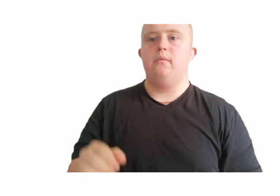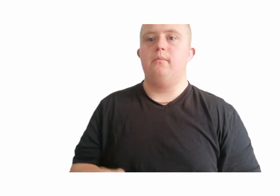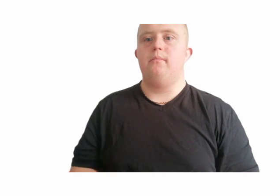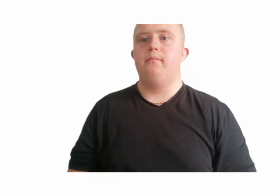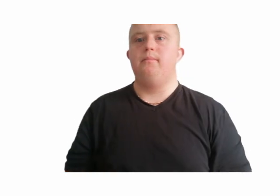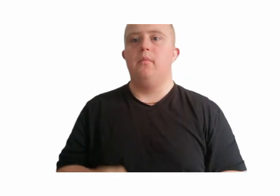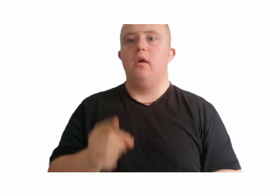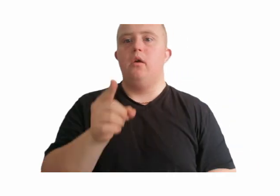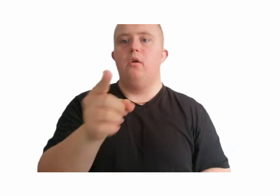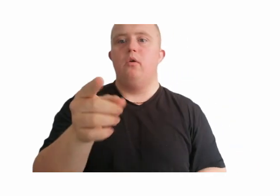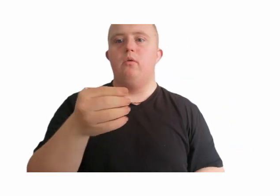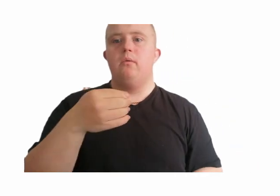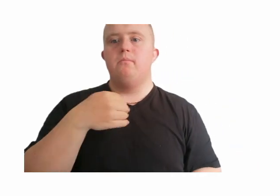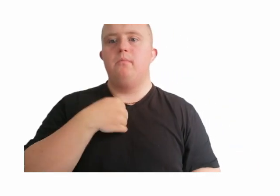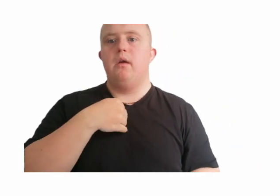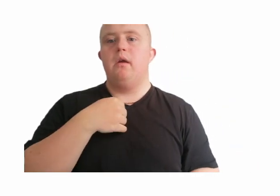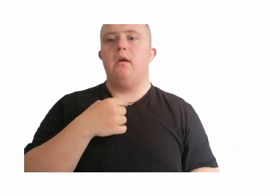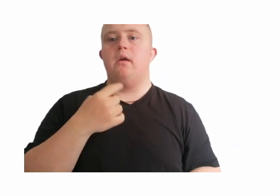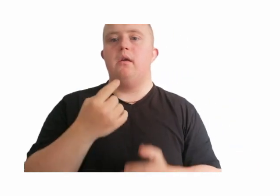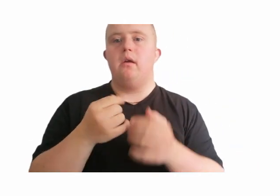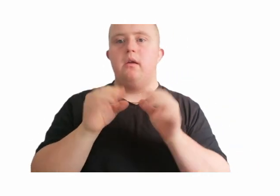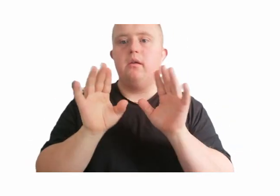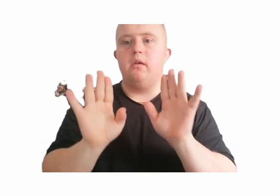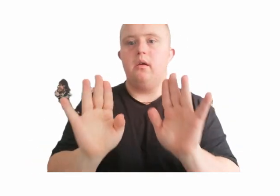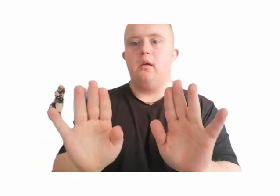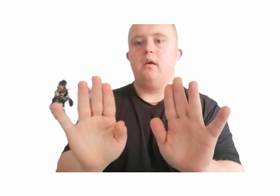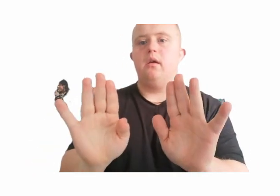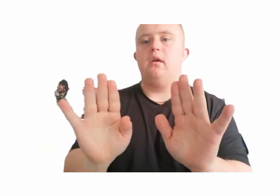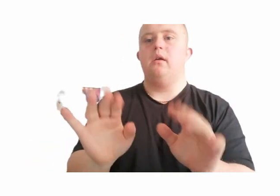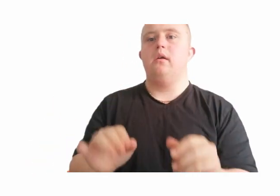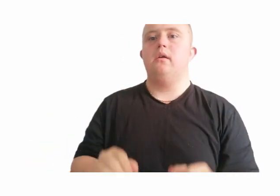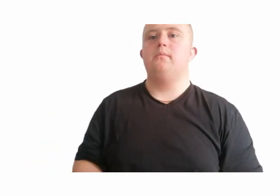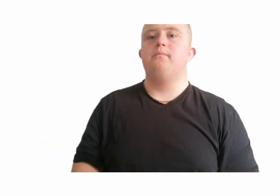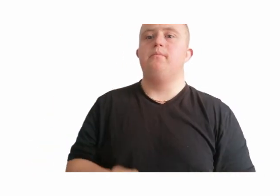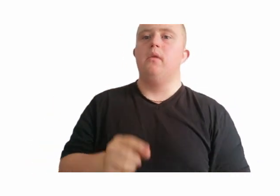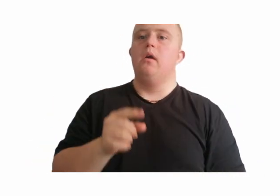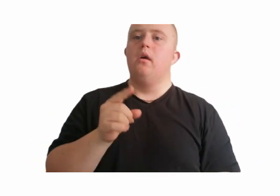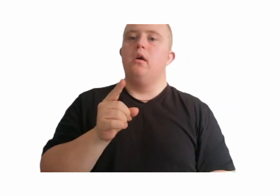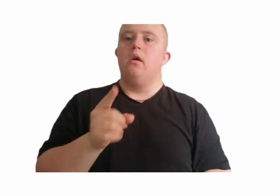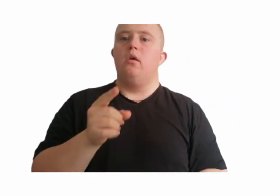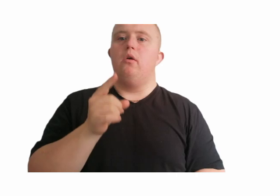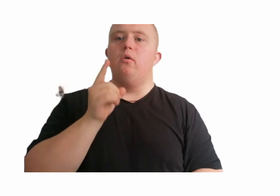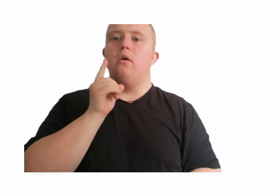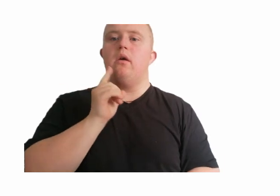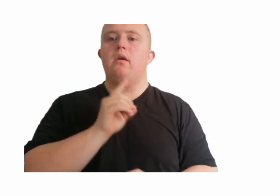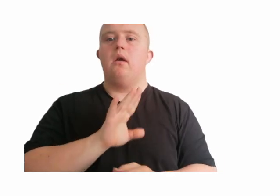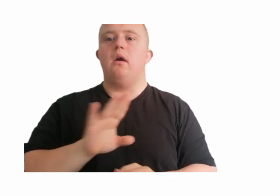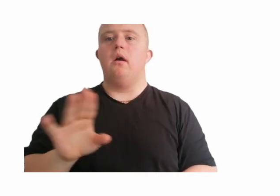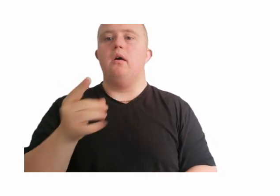but